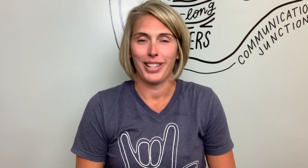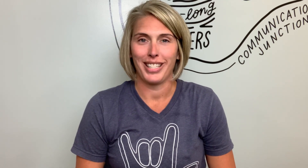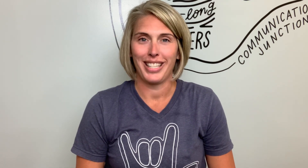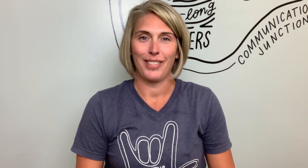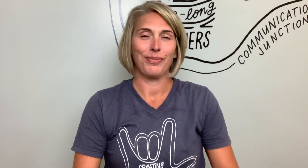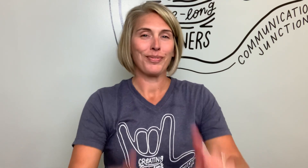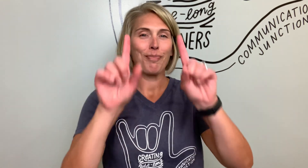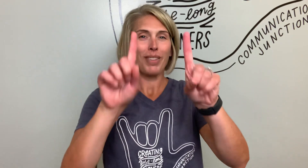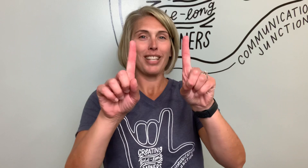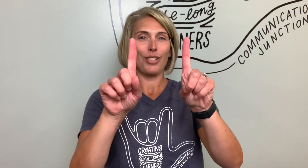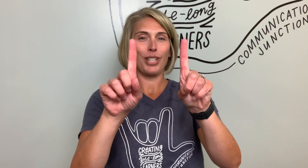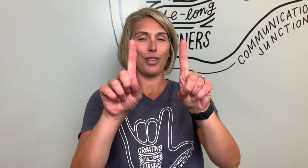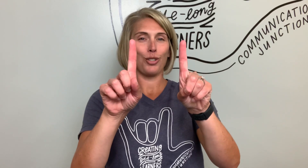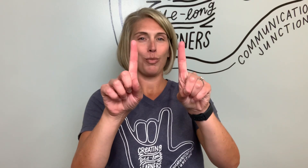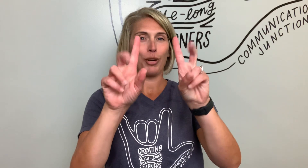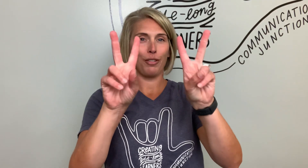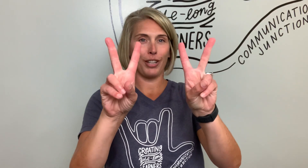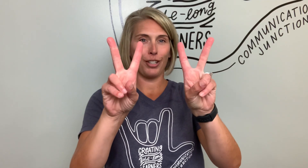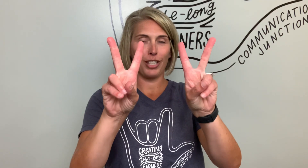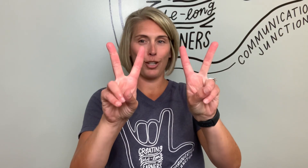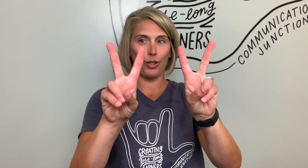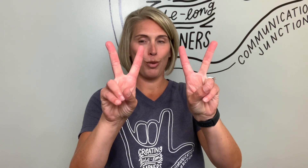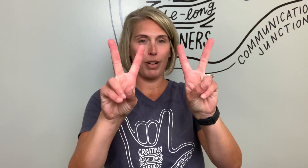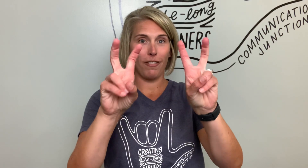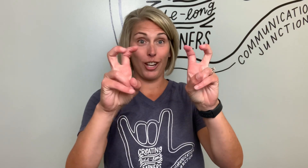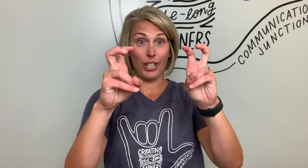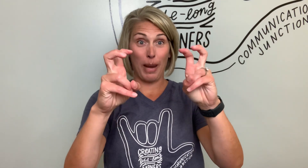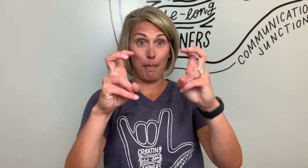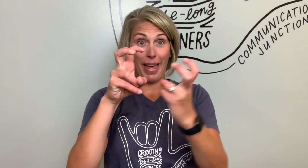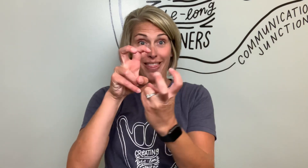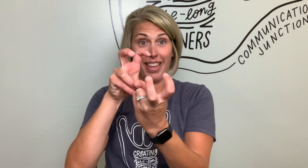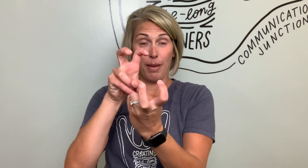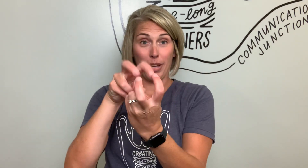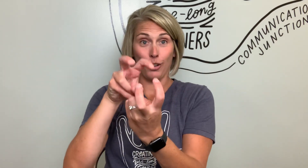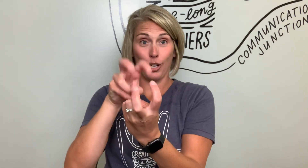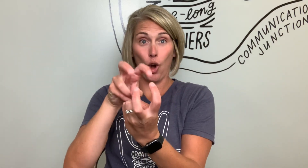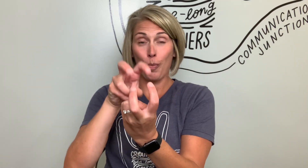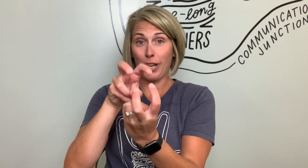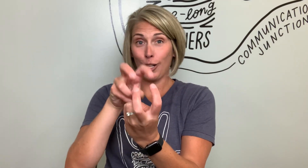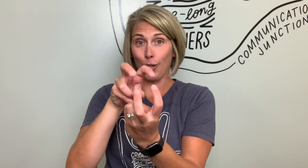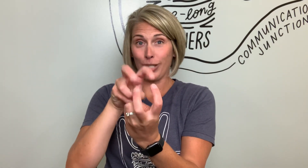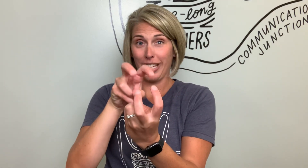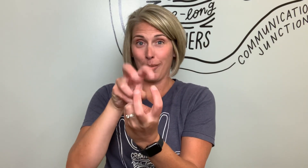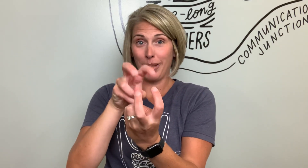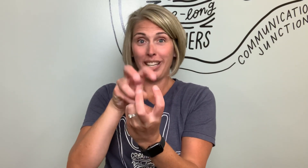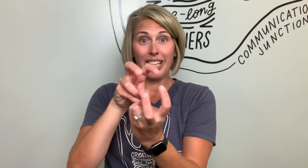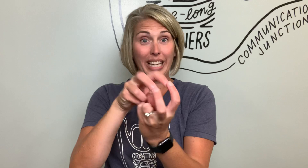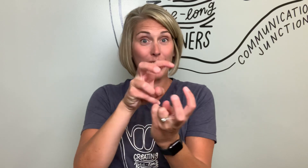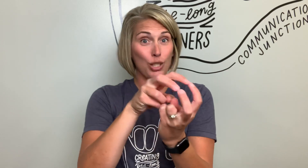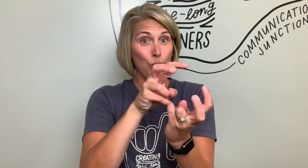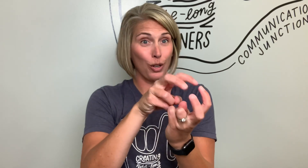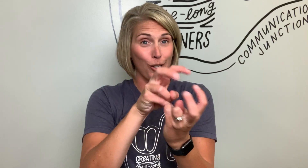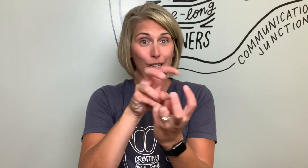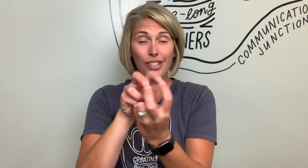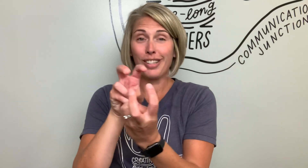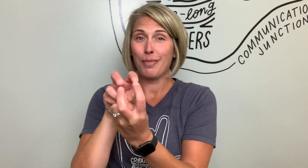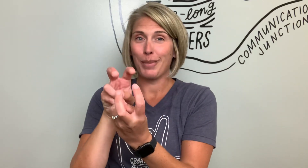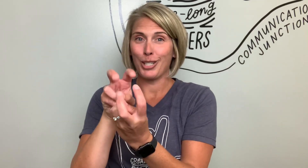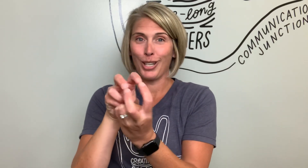they see. So take your two pointer fingers and your two middle fingers and bend them and you're gonna open and close them like a squirrel munching